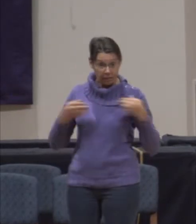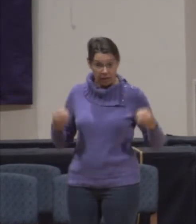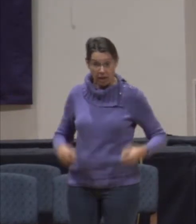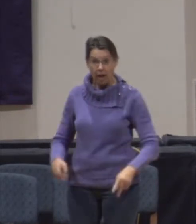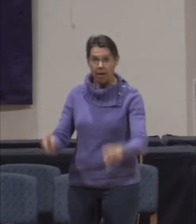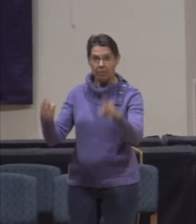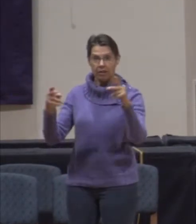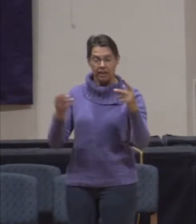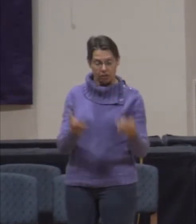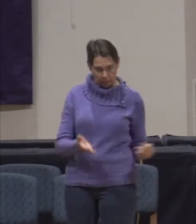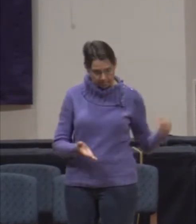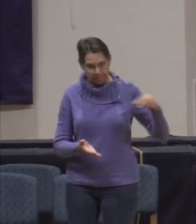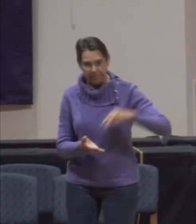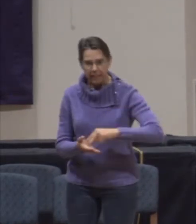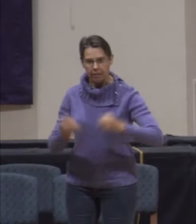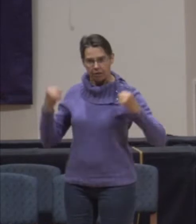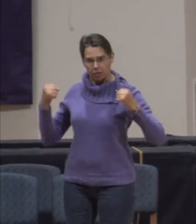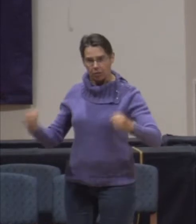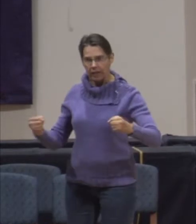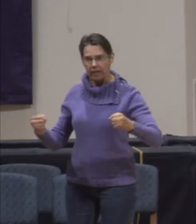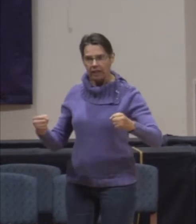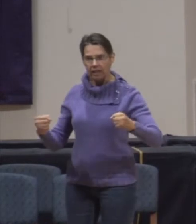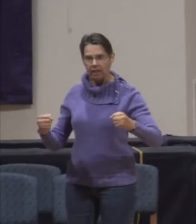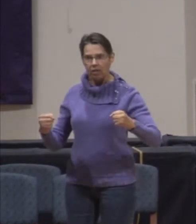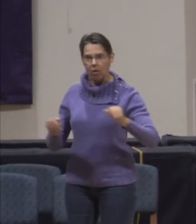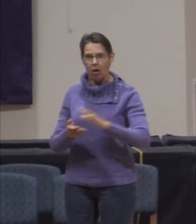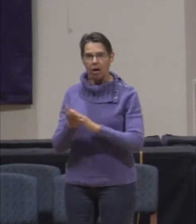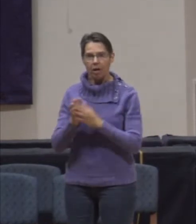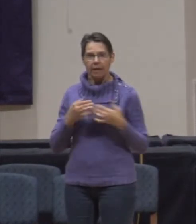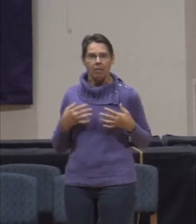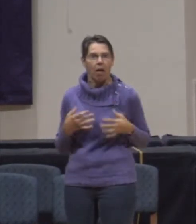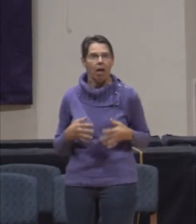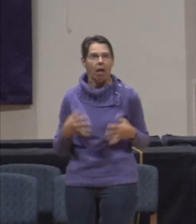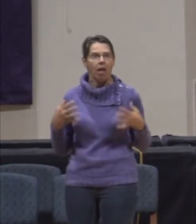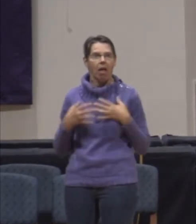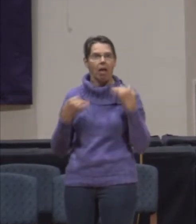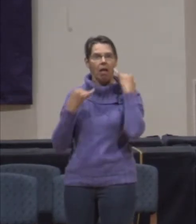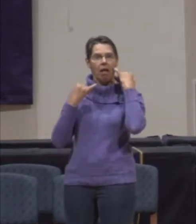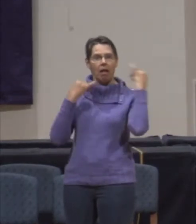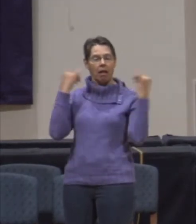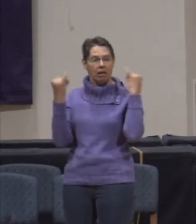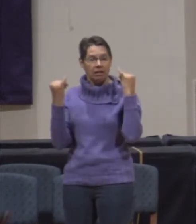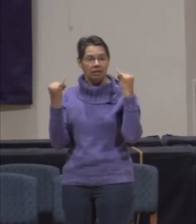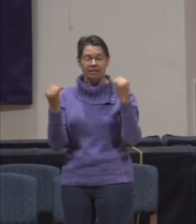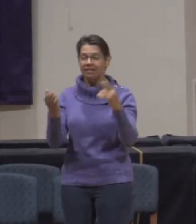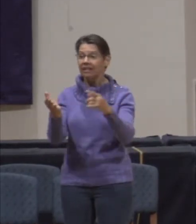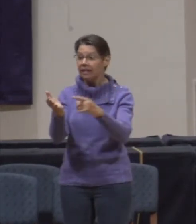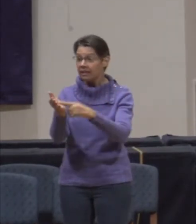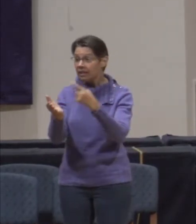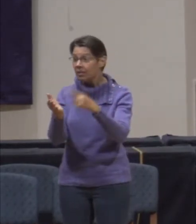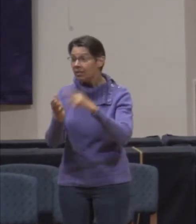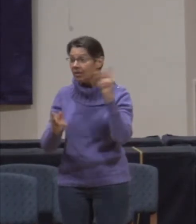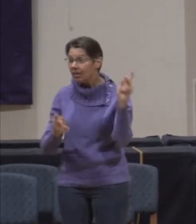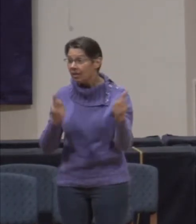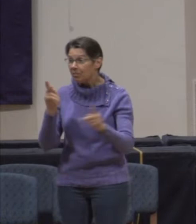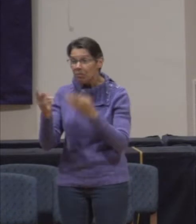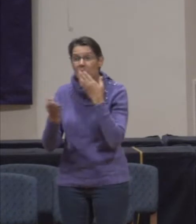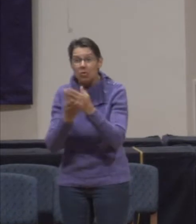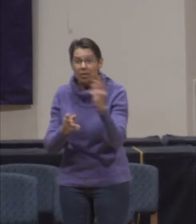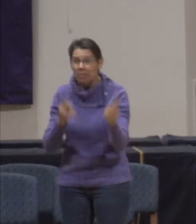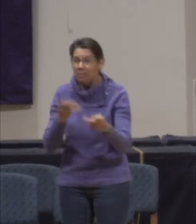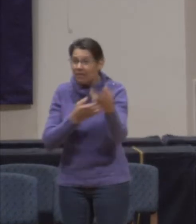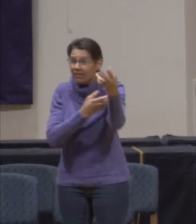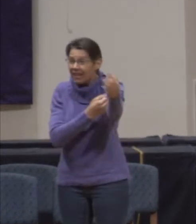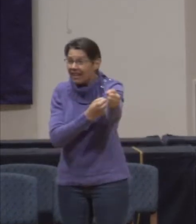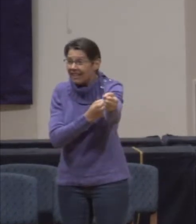step up in strength or to recede in our insecurities and our fears. Sometimes even good people of faith decide that their